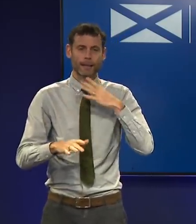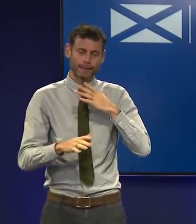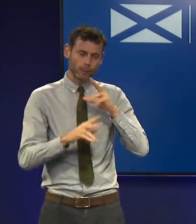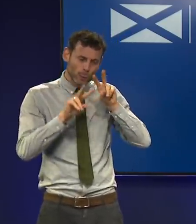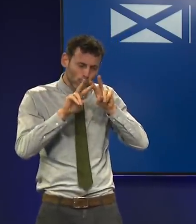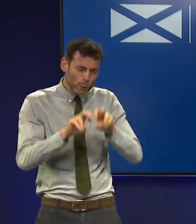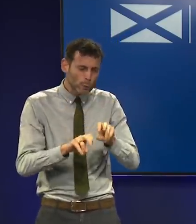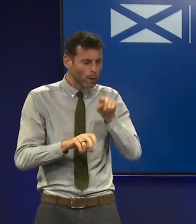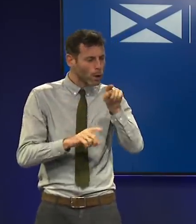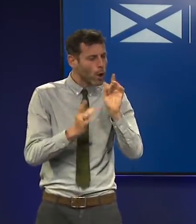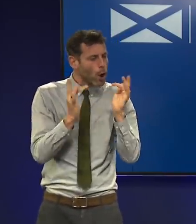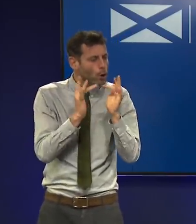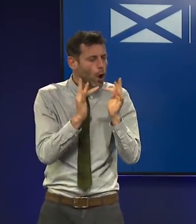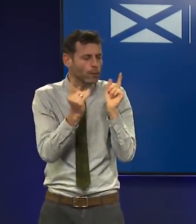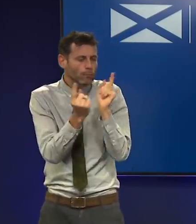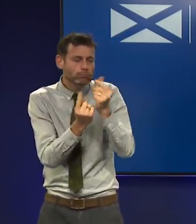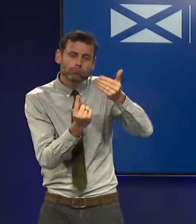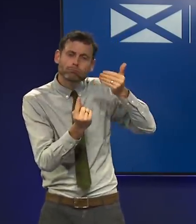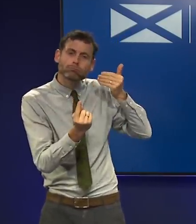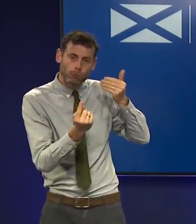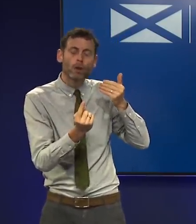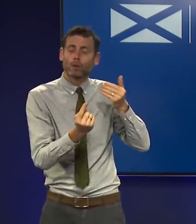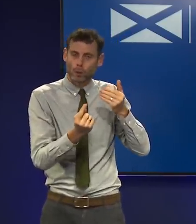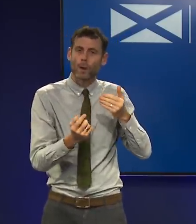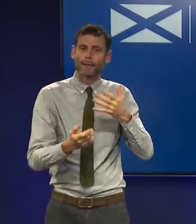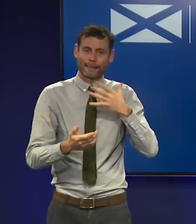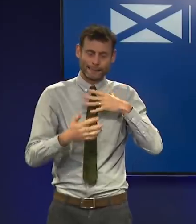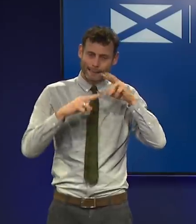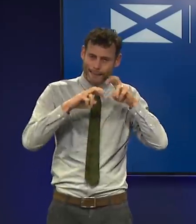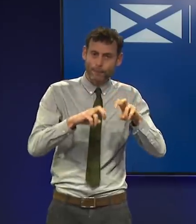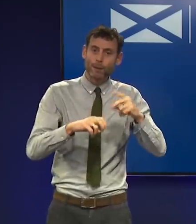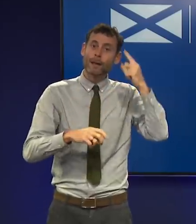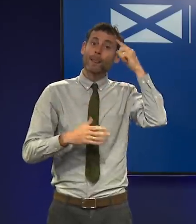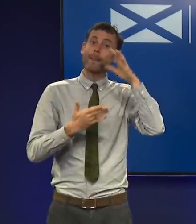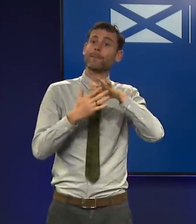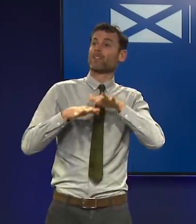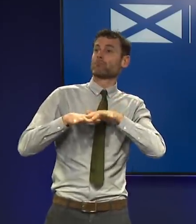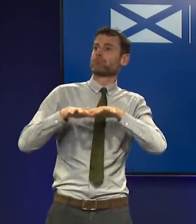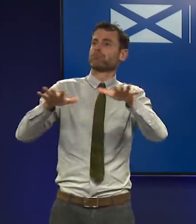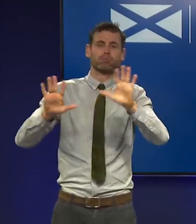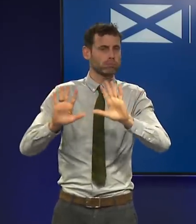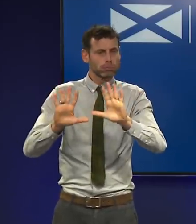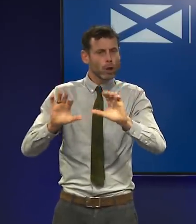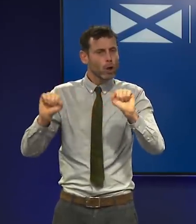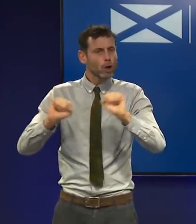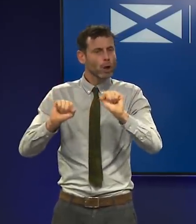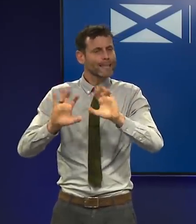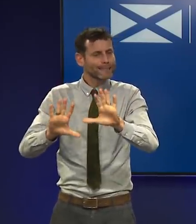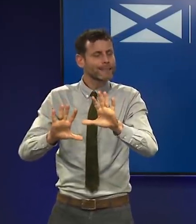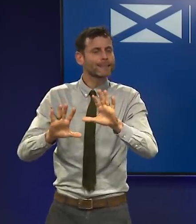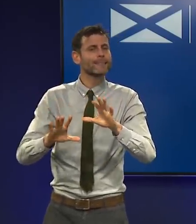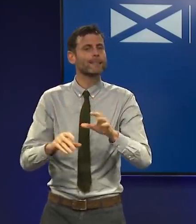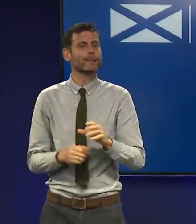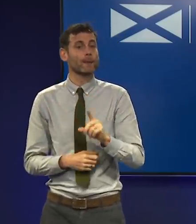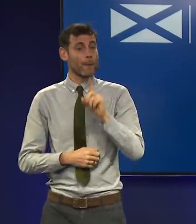nor any evidence from the enhanced surveillance that it is widespread at this stage. However, evidence of even